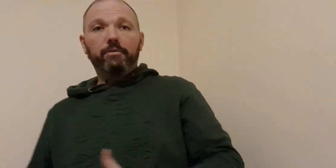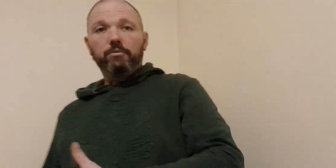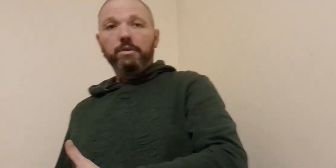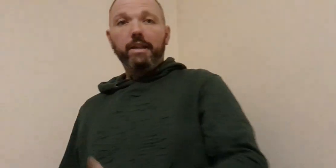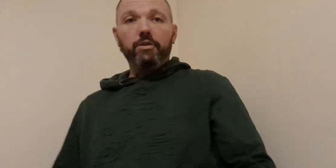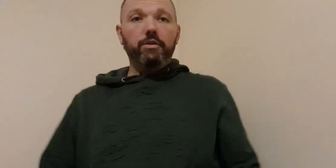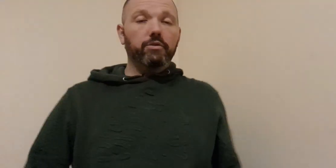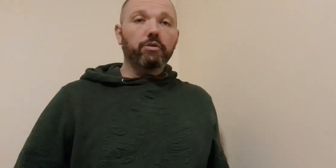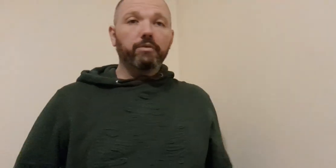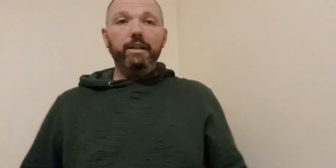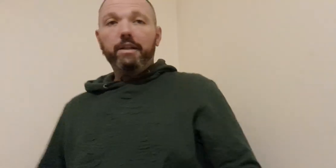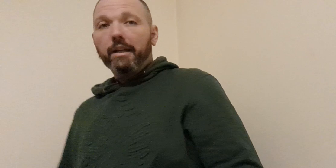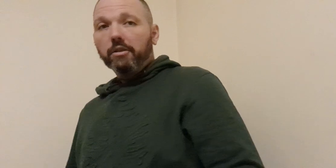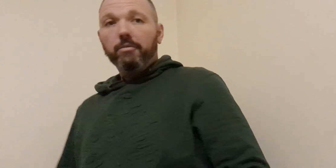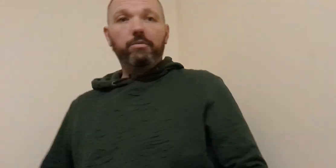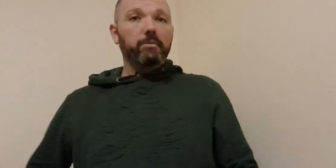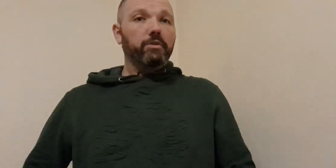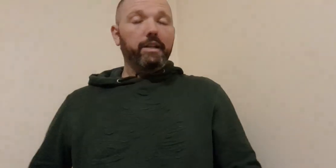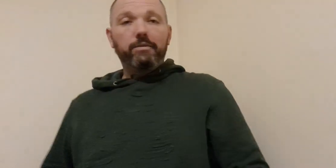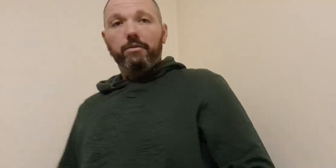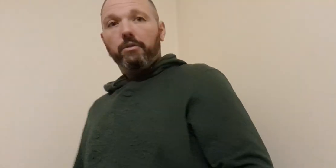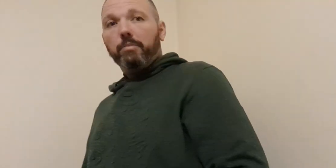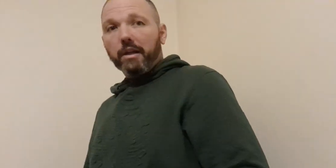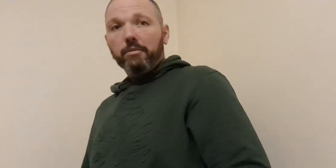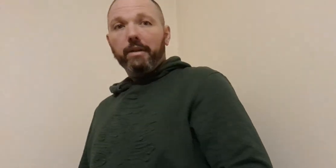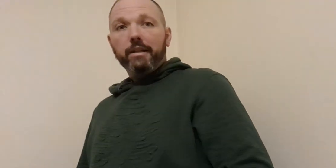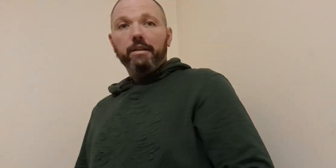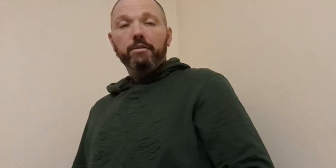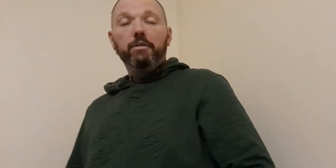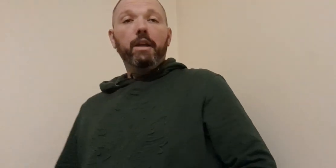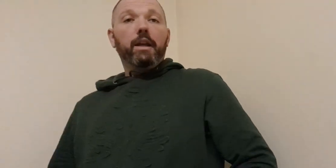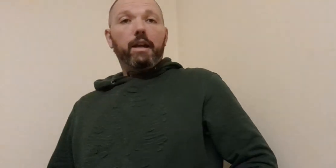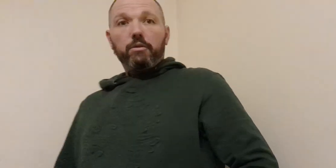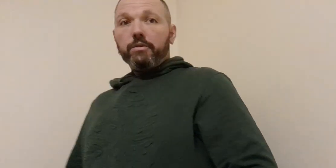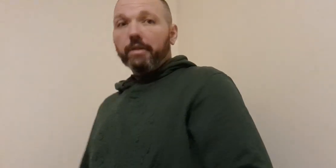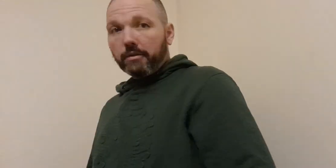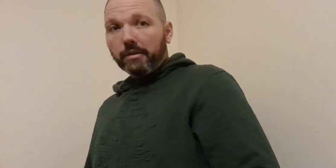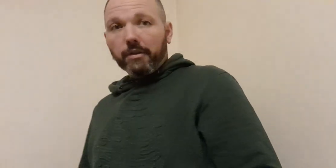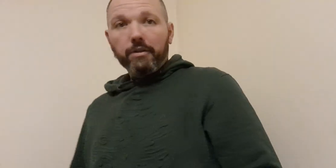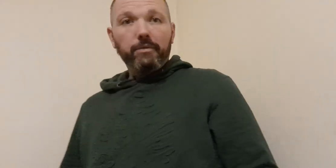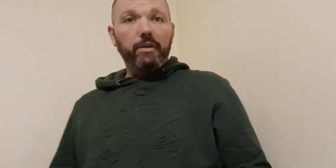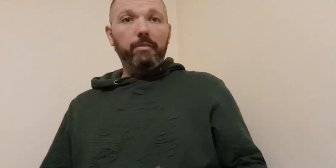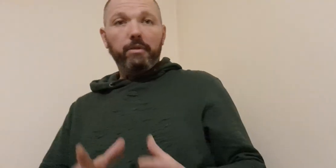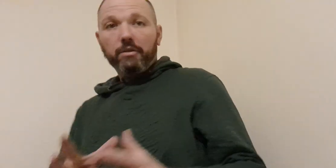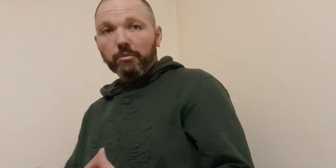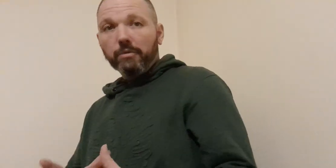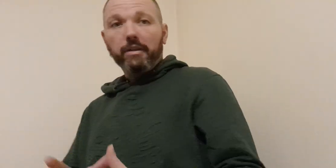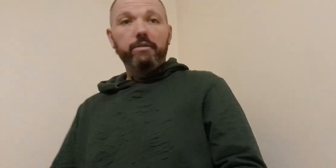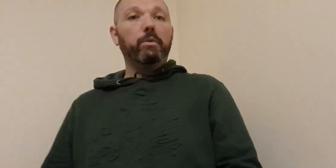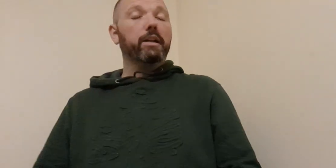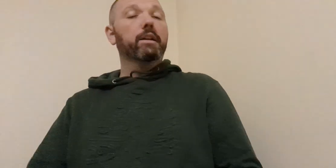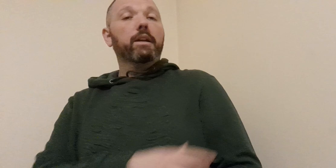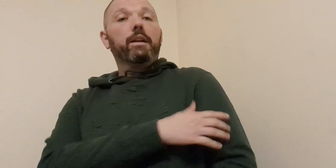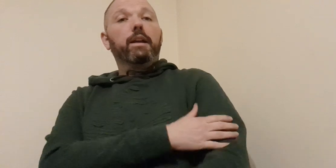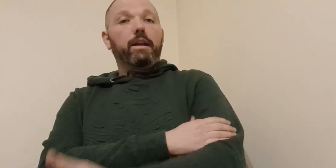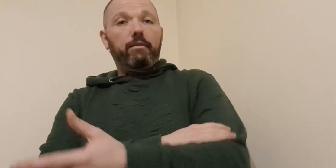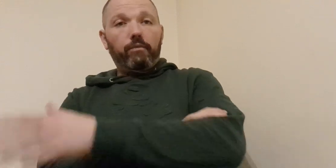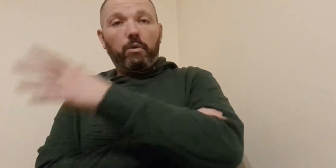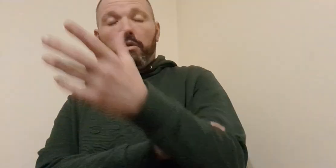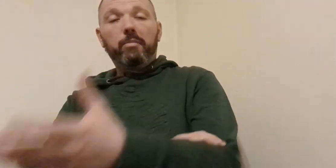rotation should really kind of come from the transfer of your body weight like go and also like with the turn of your hip like go moving as one the whole